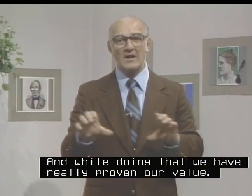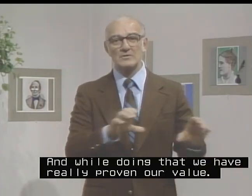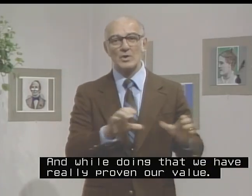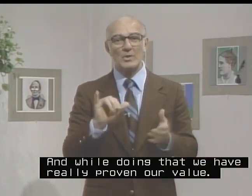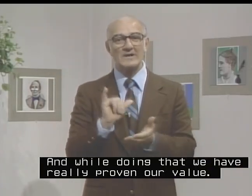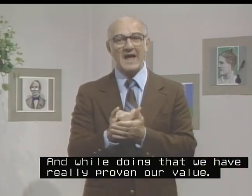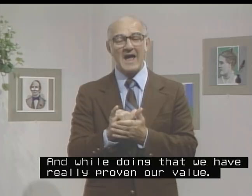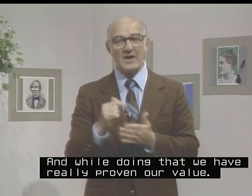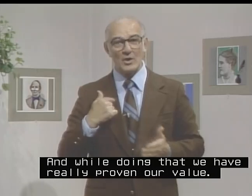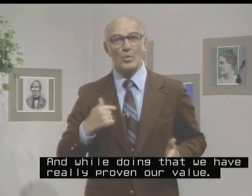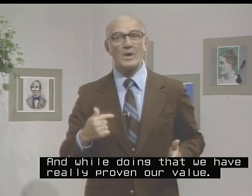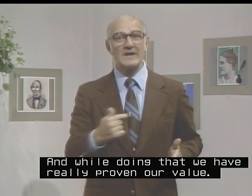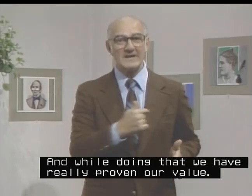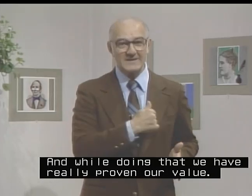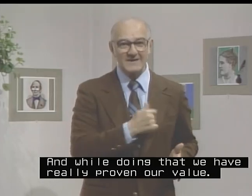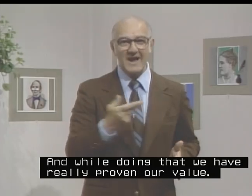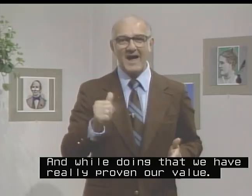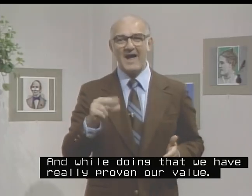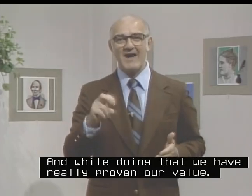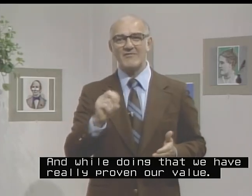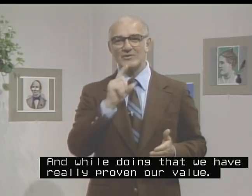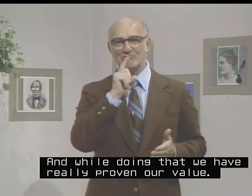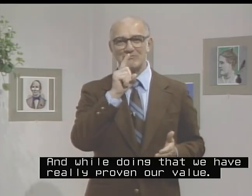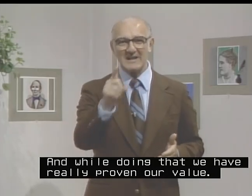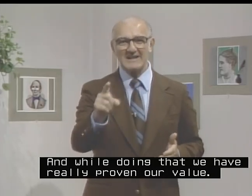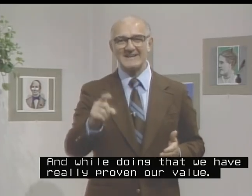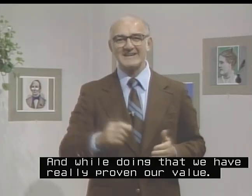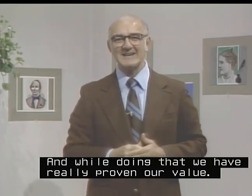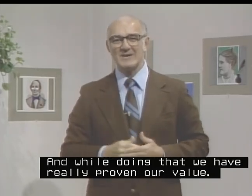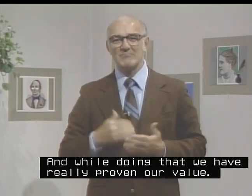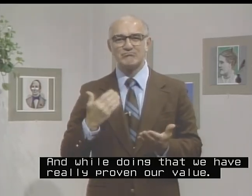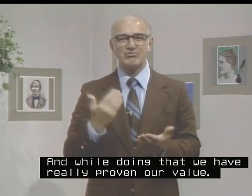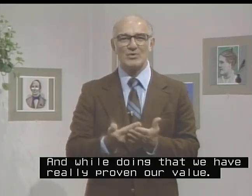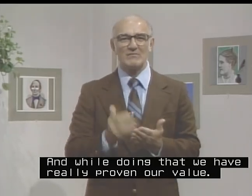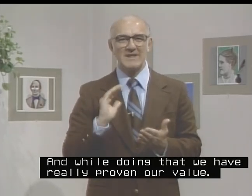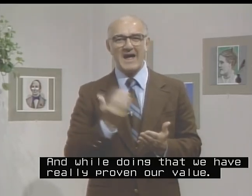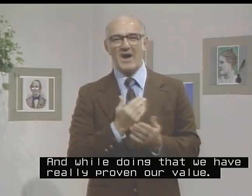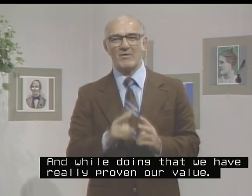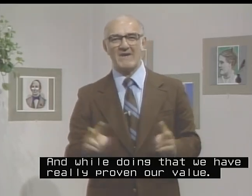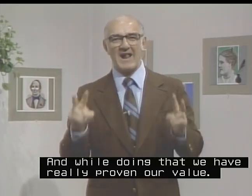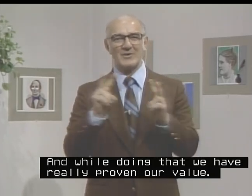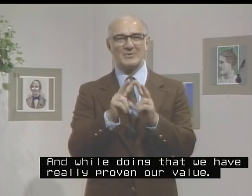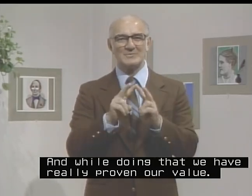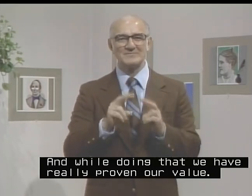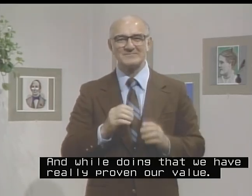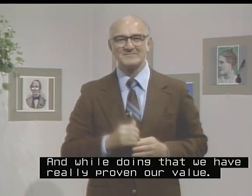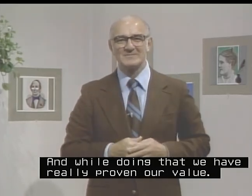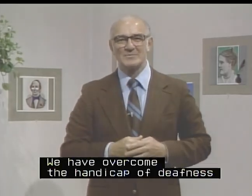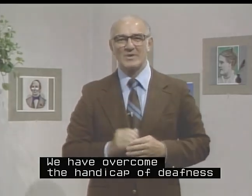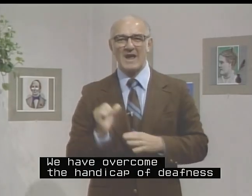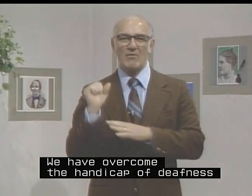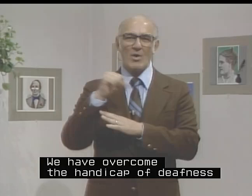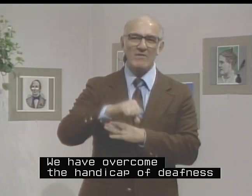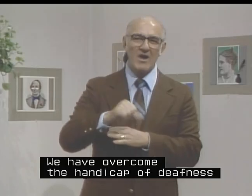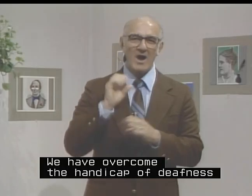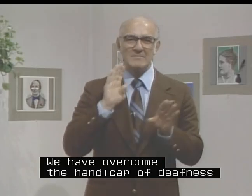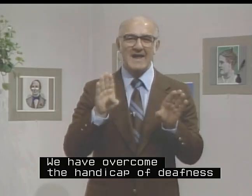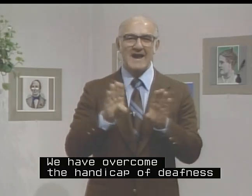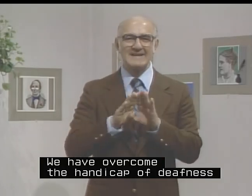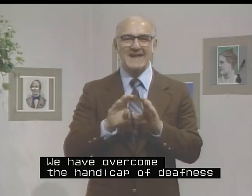doing that, we have really proved our value. We have overcome the handicap